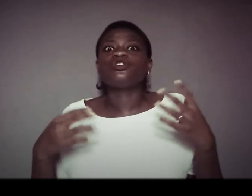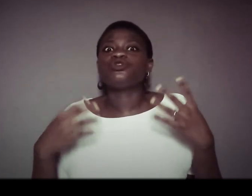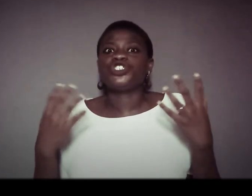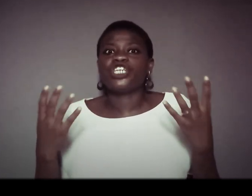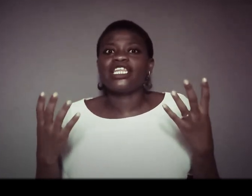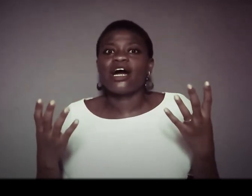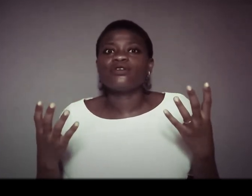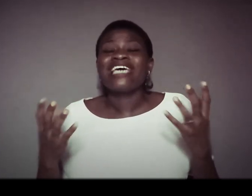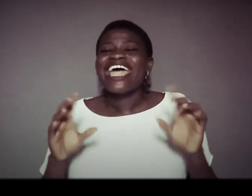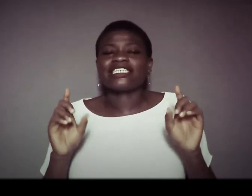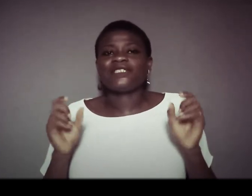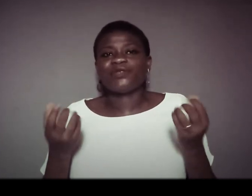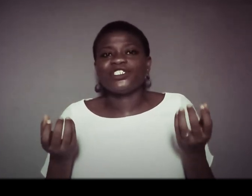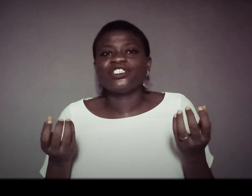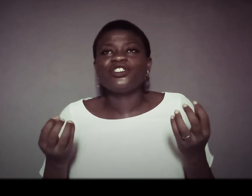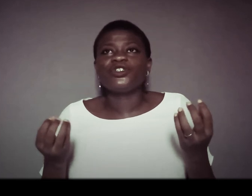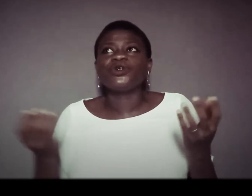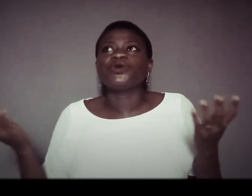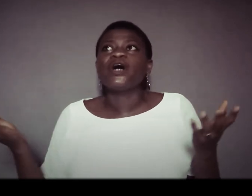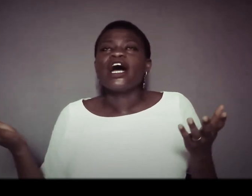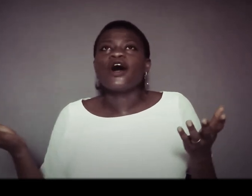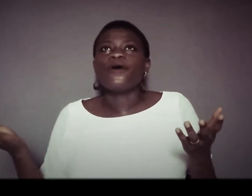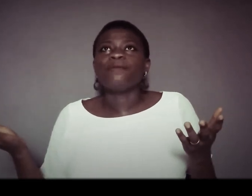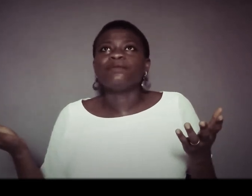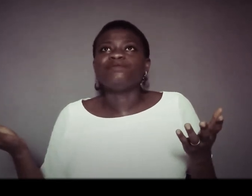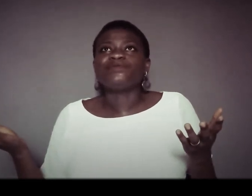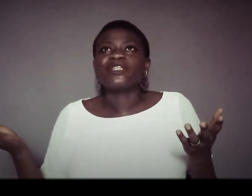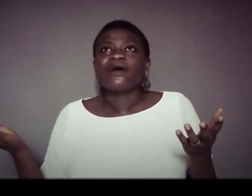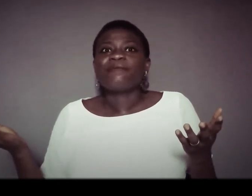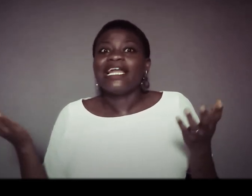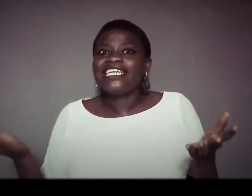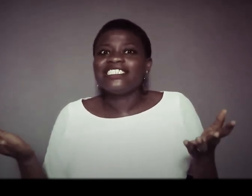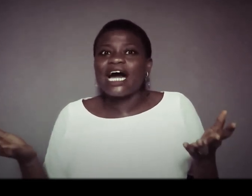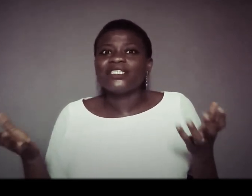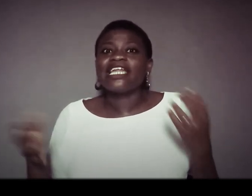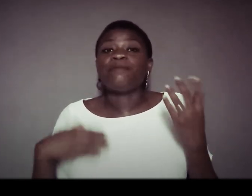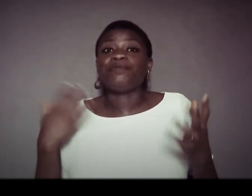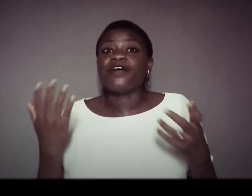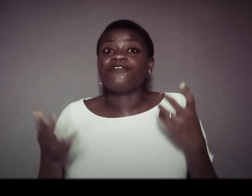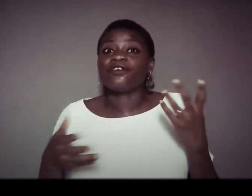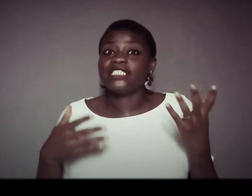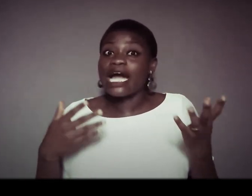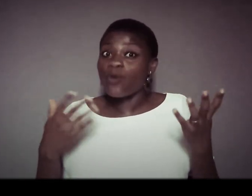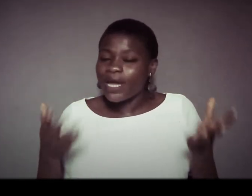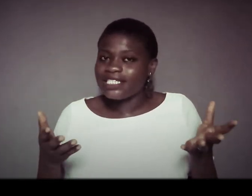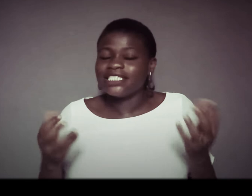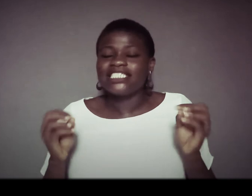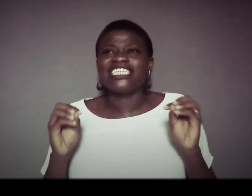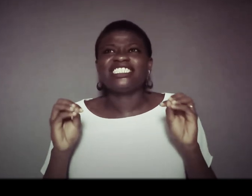to share it out especially to um my ladies out that are preparing for their weddings here this